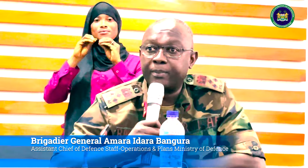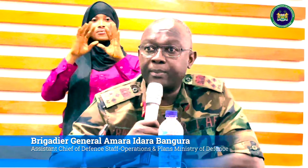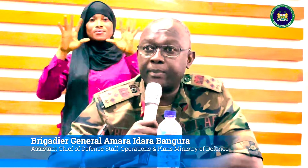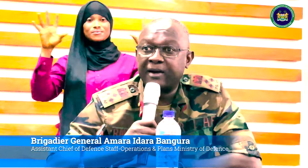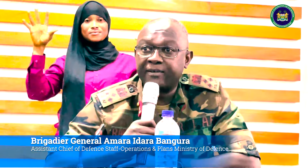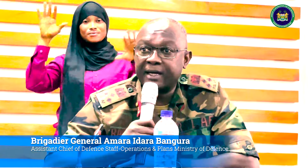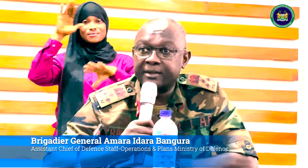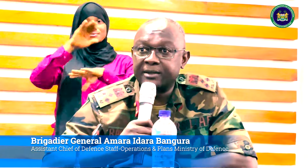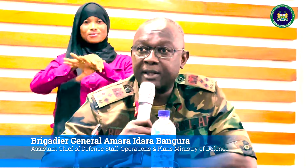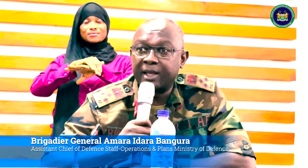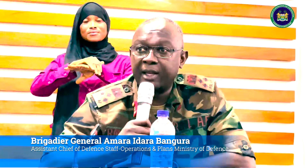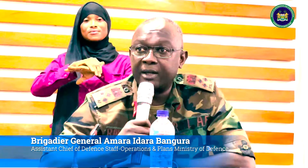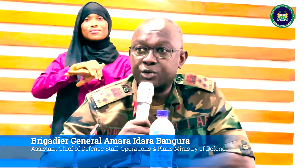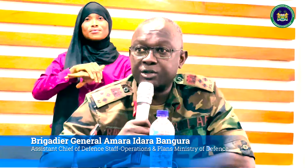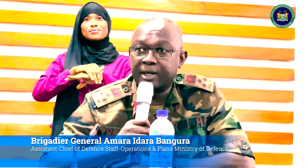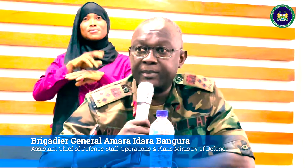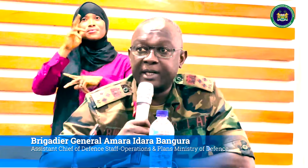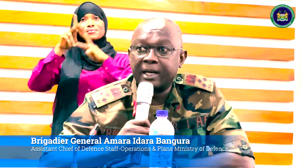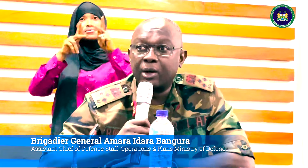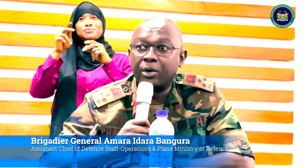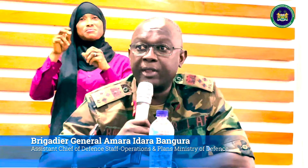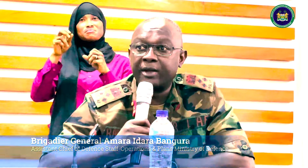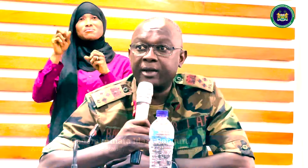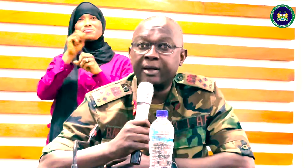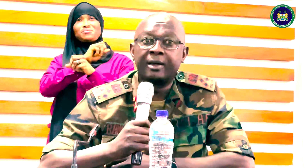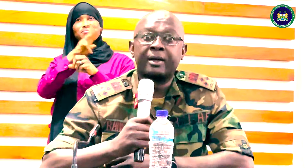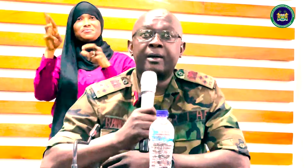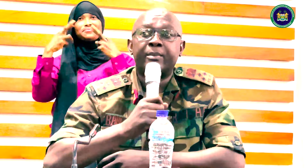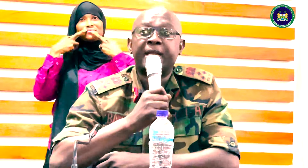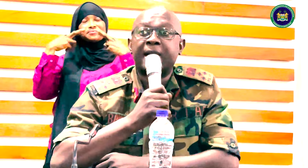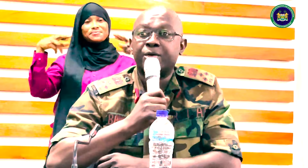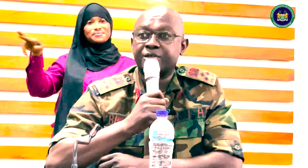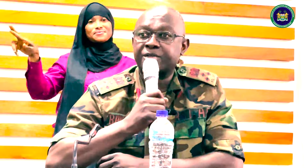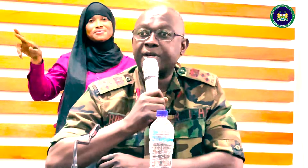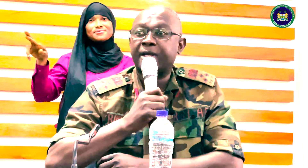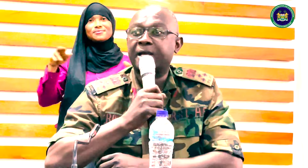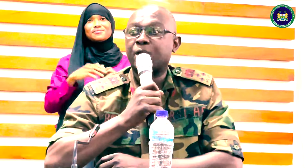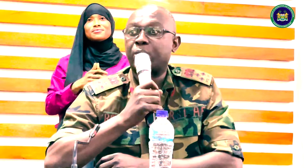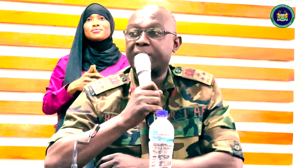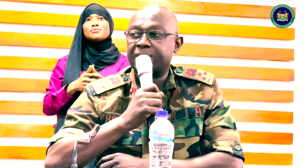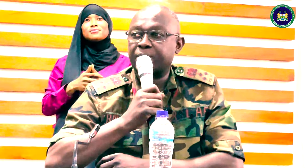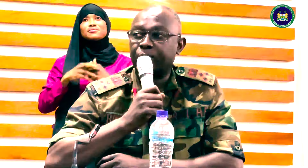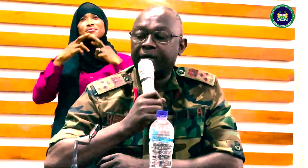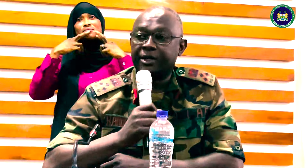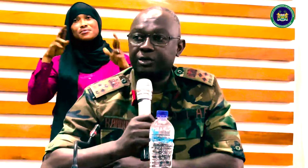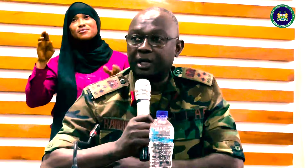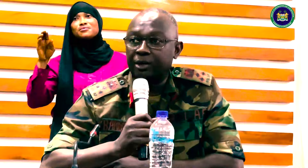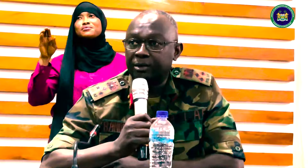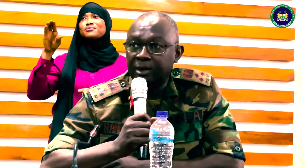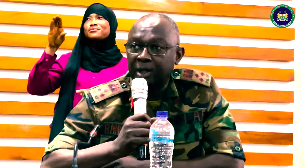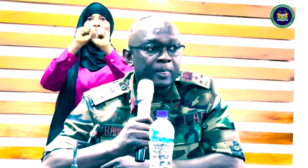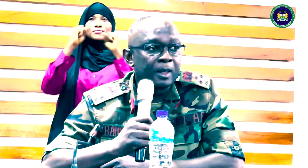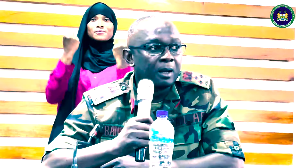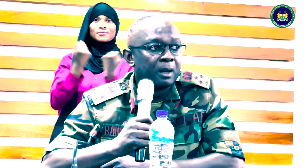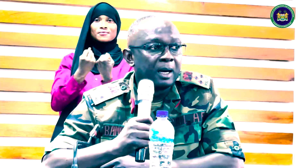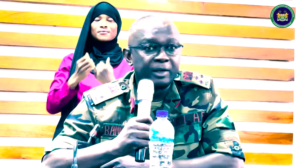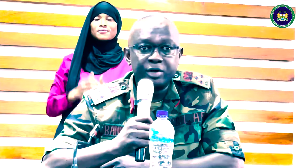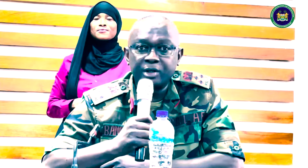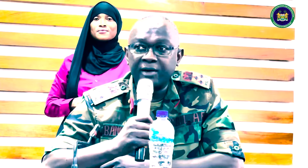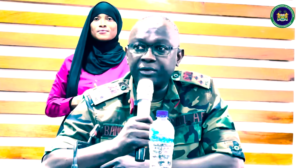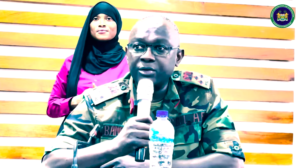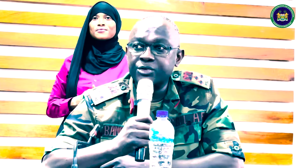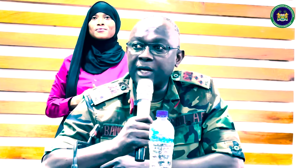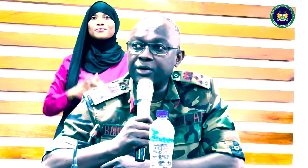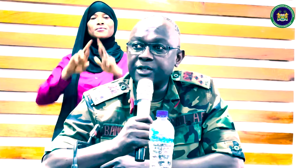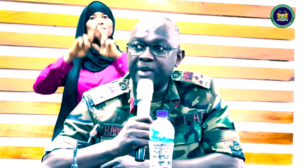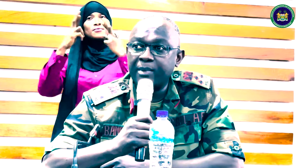moving on the perversely social media or the media as you say, ECOWAS, the deployment of Suriyaloo. And